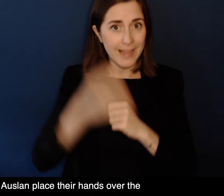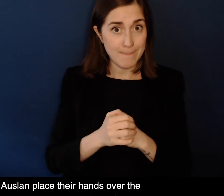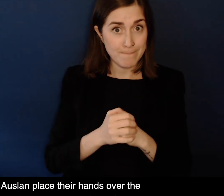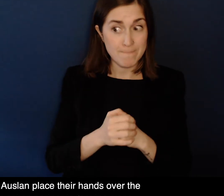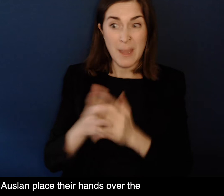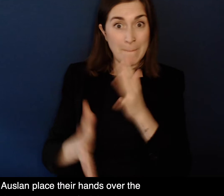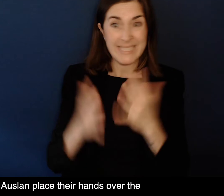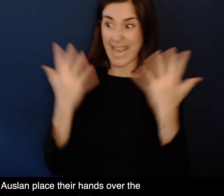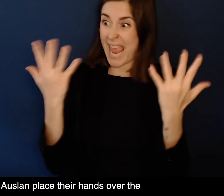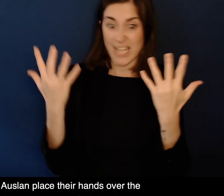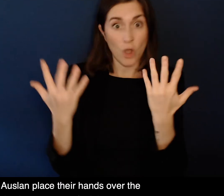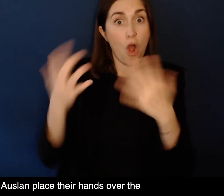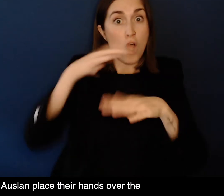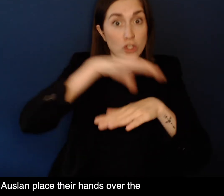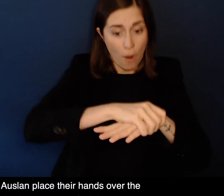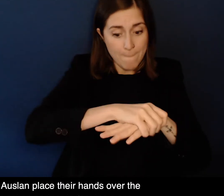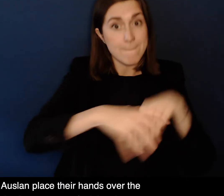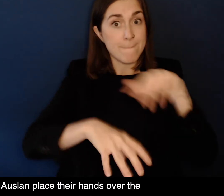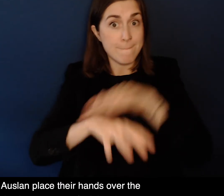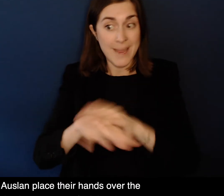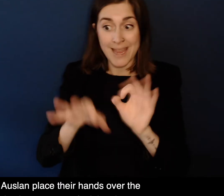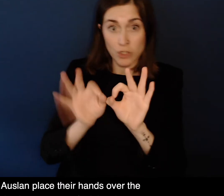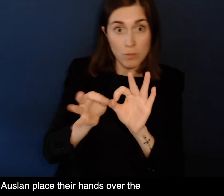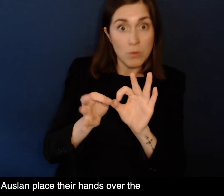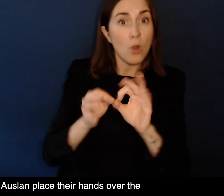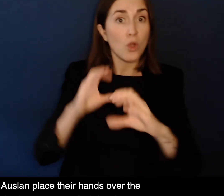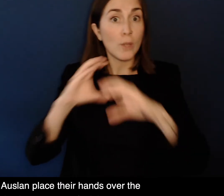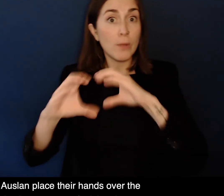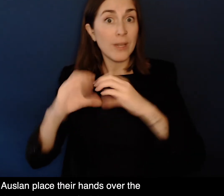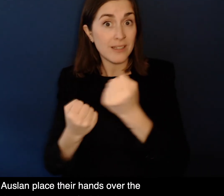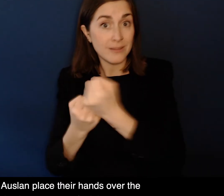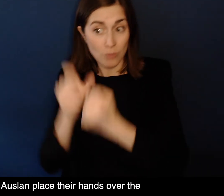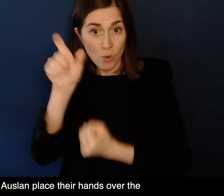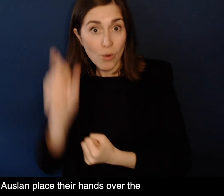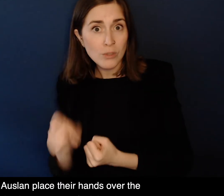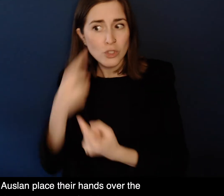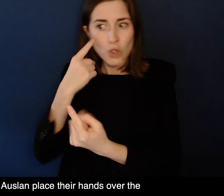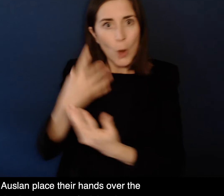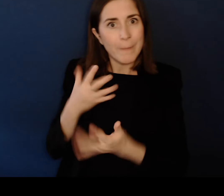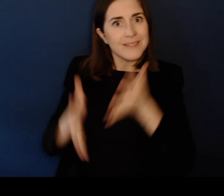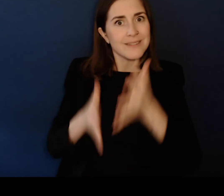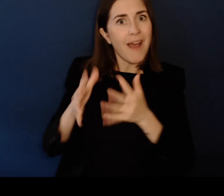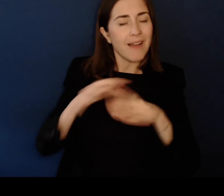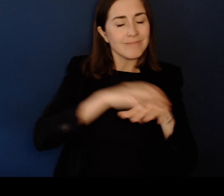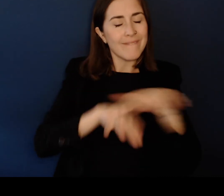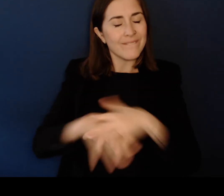Those who use tactile Auslan place their hands over the hand of their communication partner To feel the signs